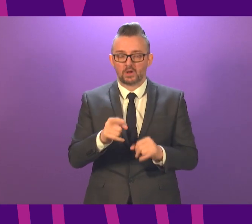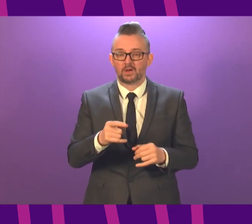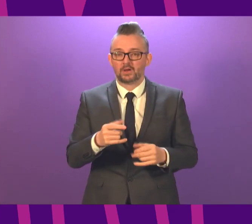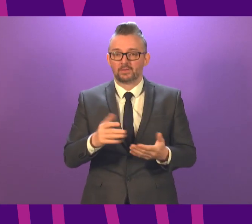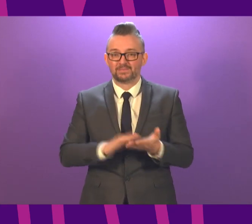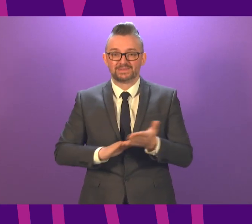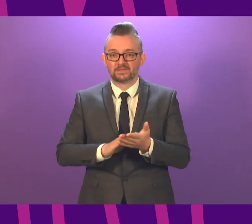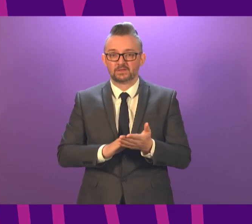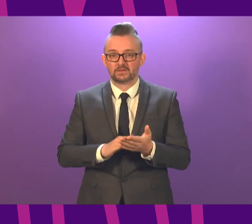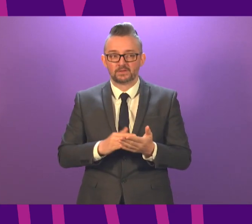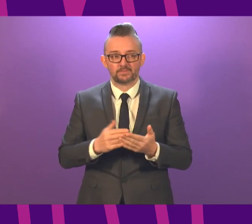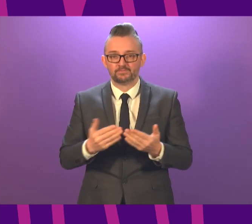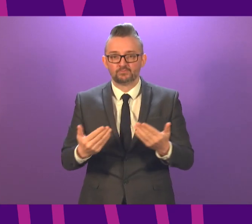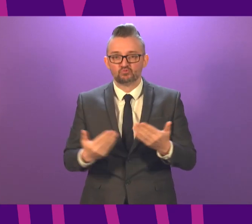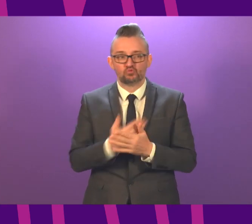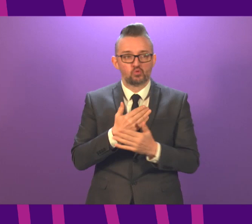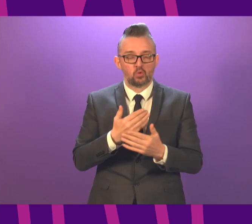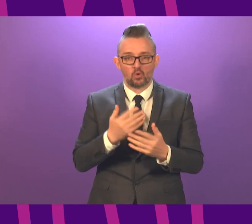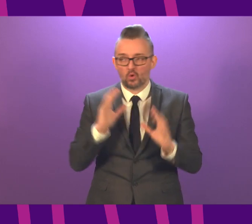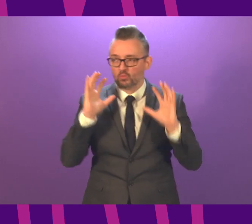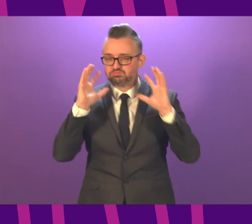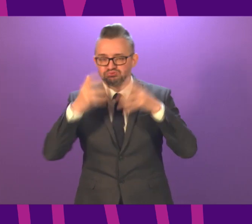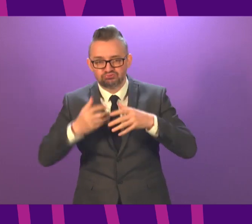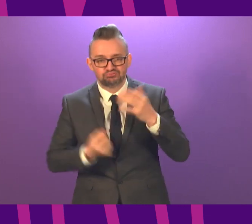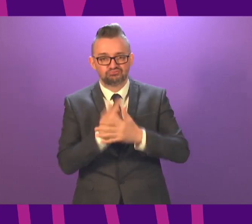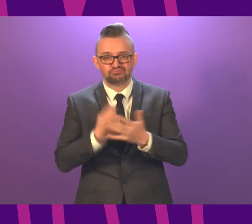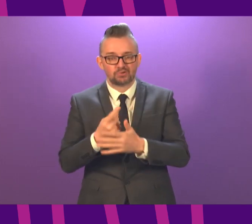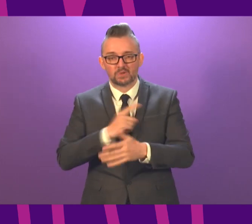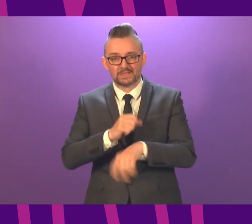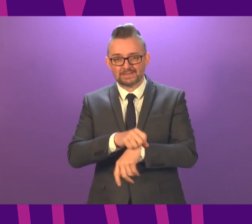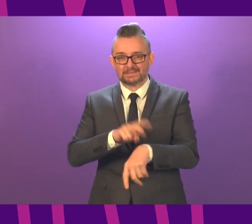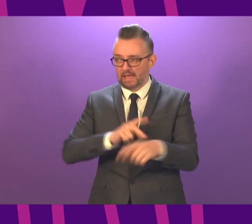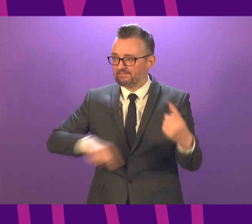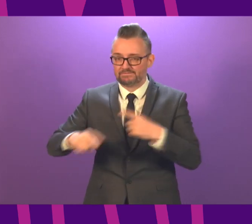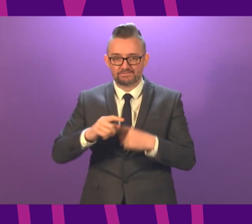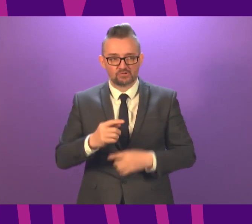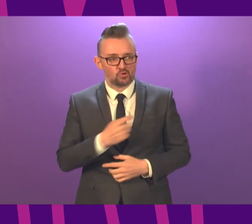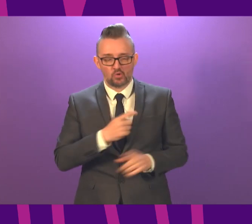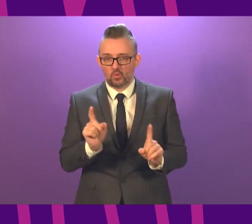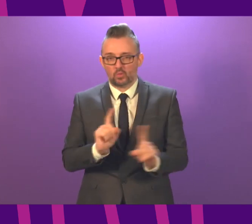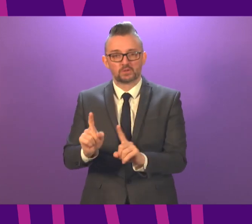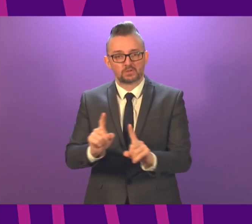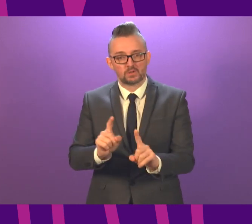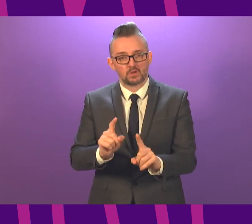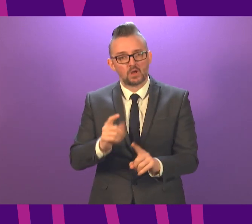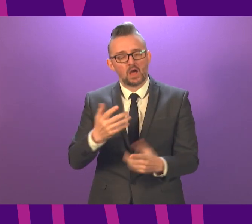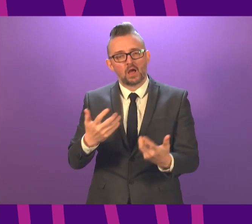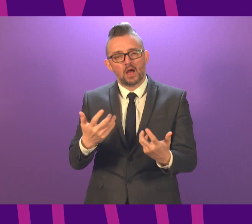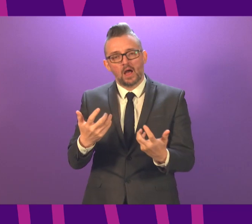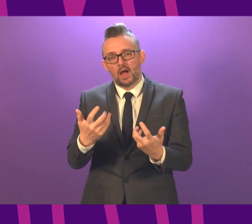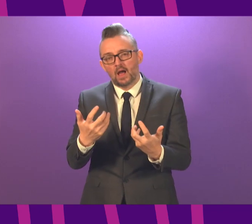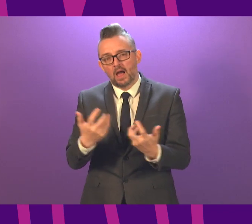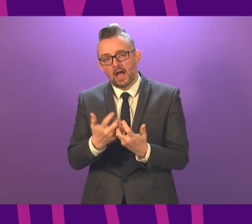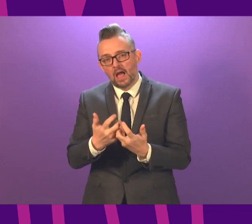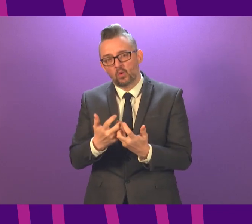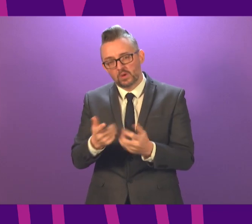worries, stresses and strains on the whole staffing complement. How can the First Minister ensure that support for the